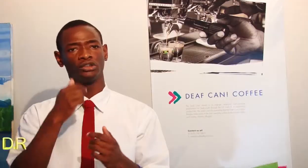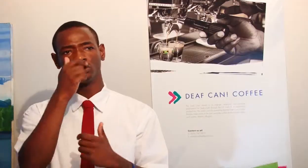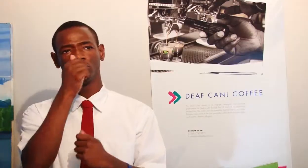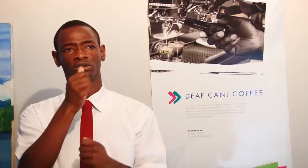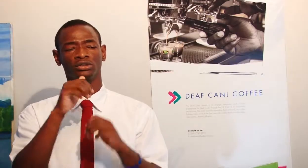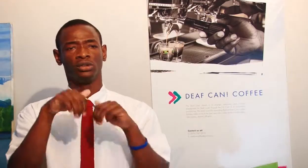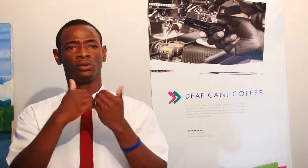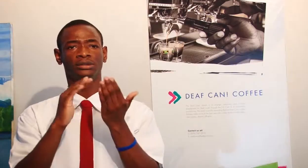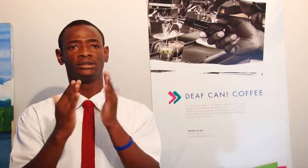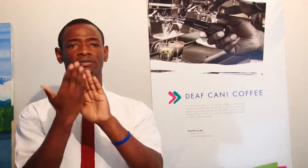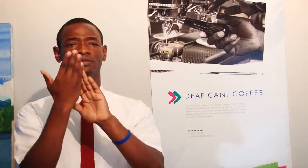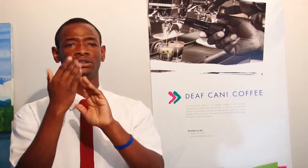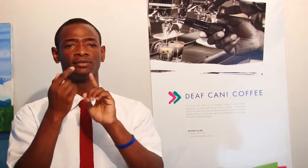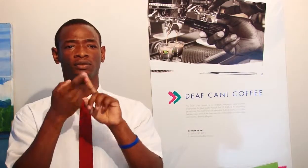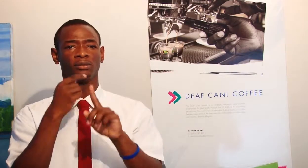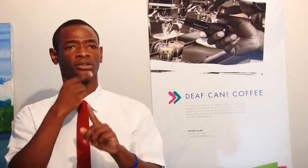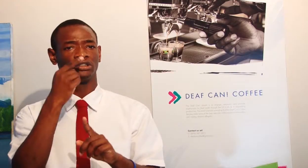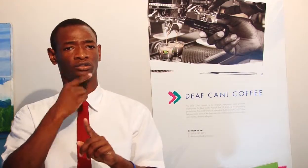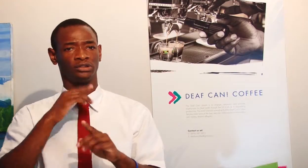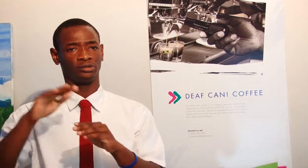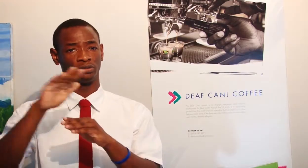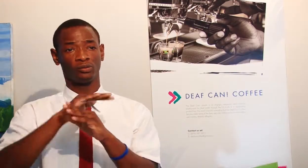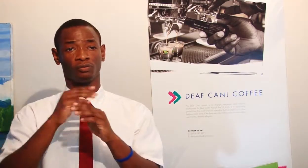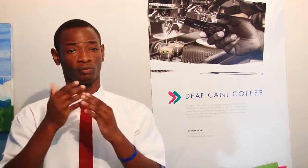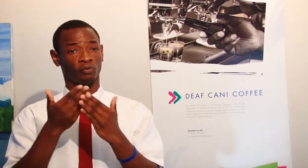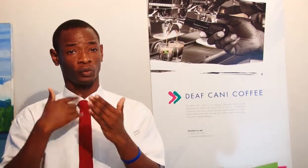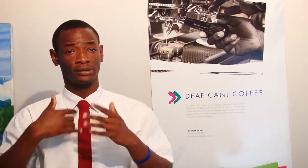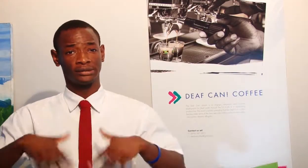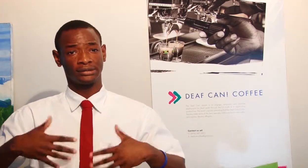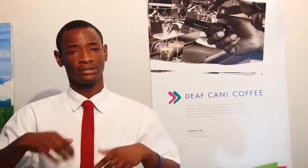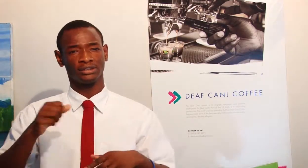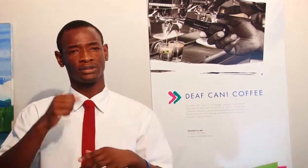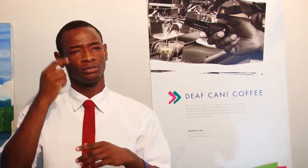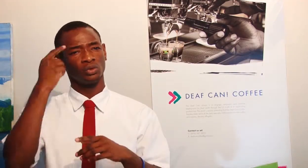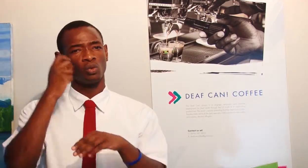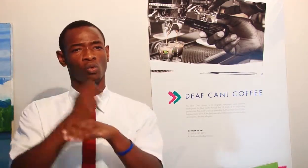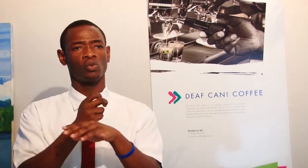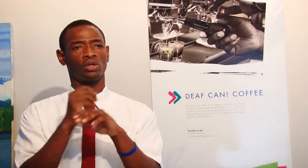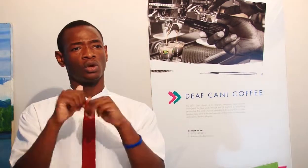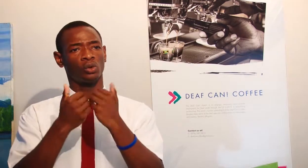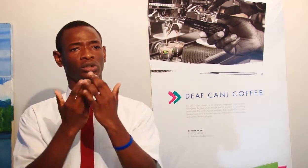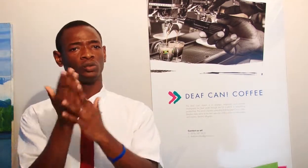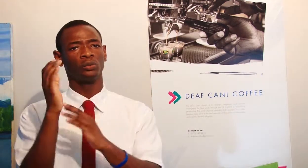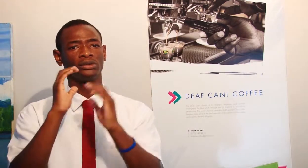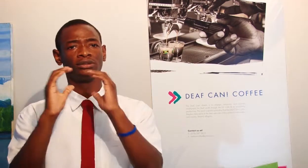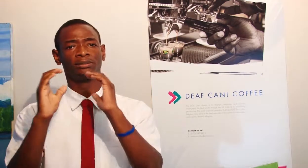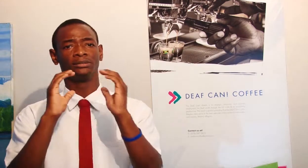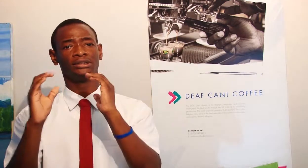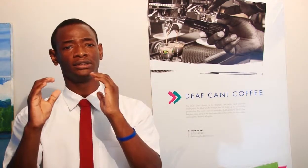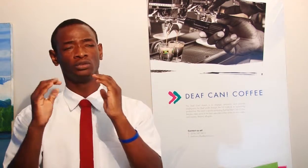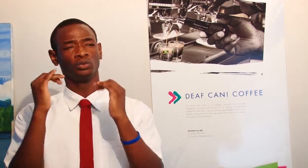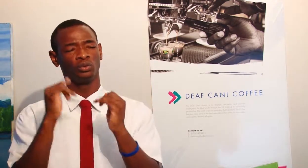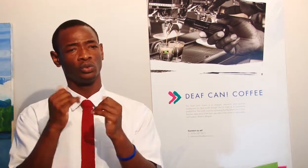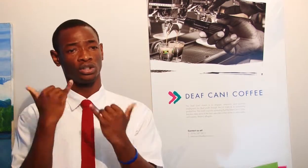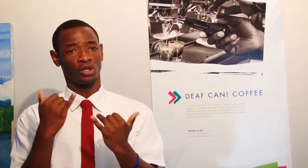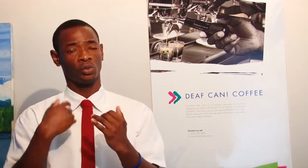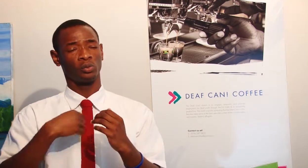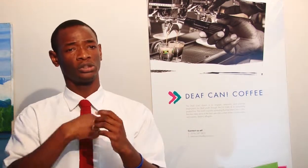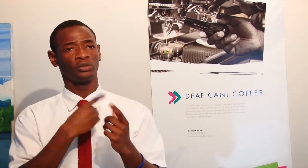So before, I wasn't very interested in interacting with the Hearing Society. I was very nervous and felt like it was just impossible to work through those